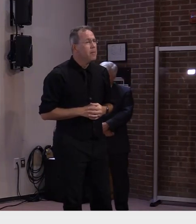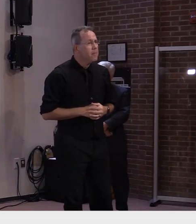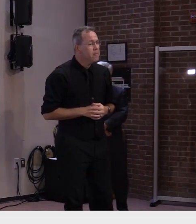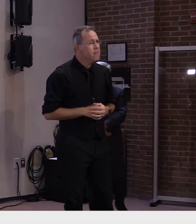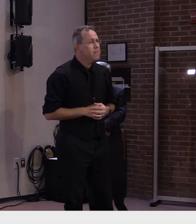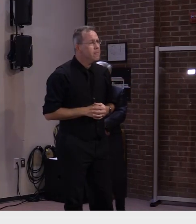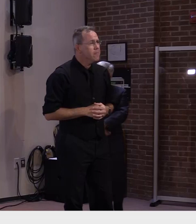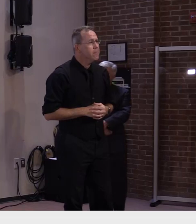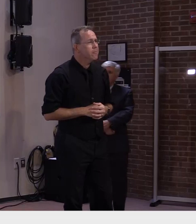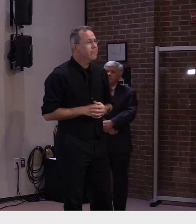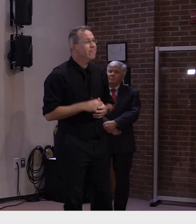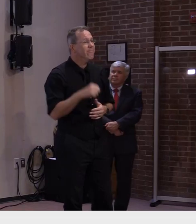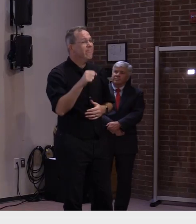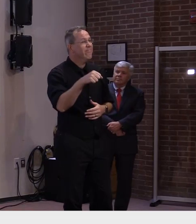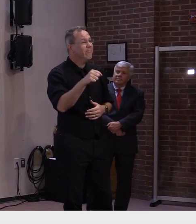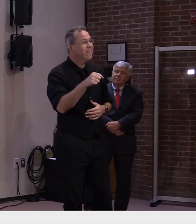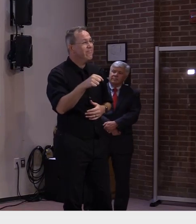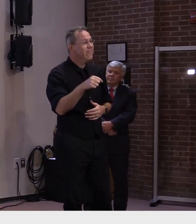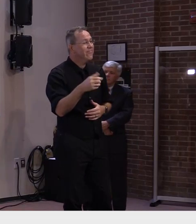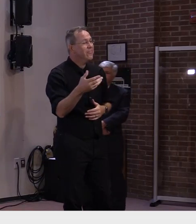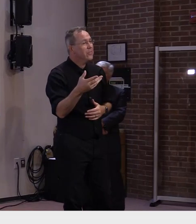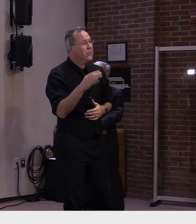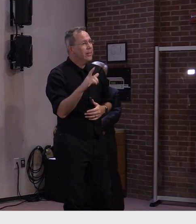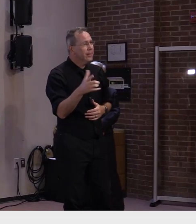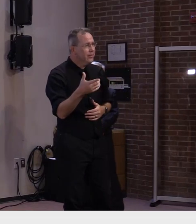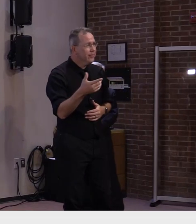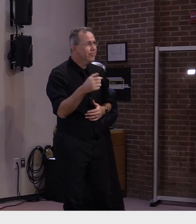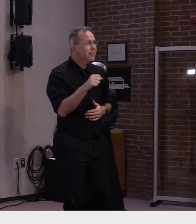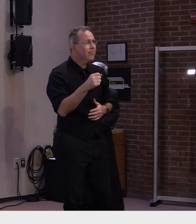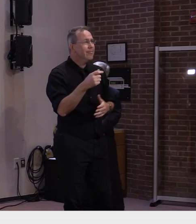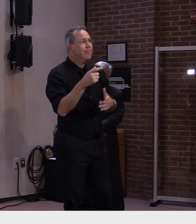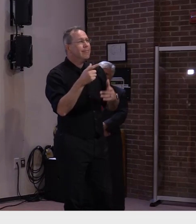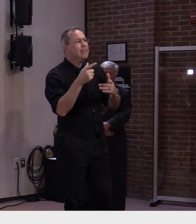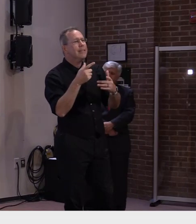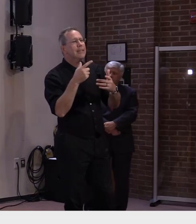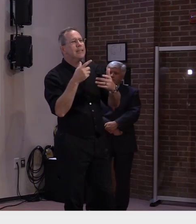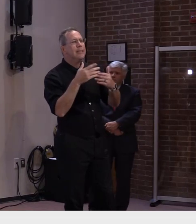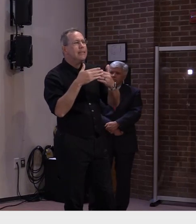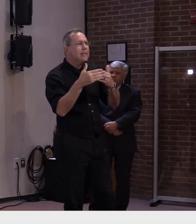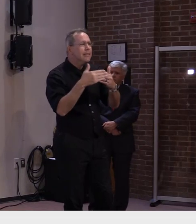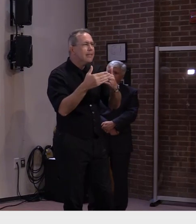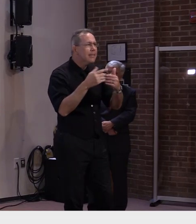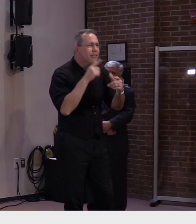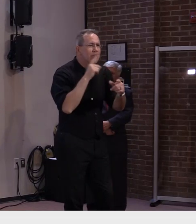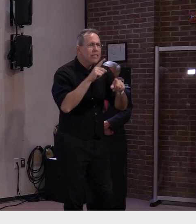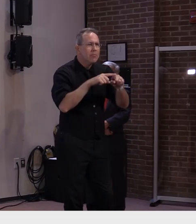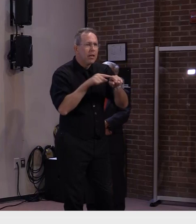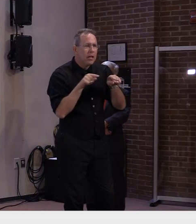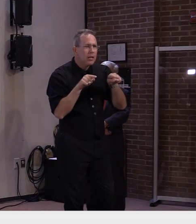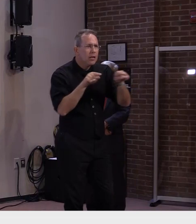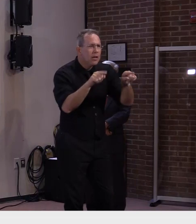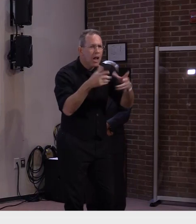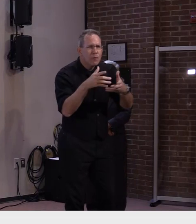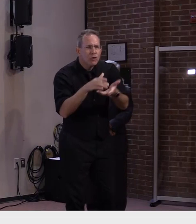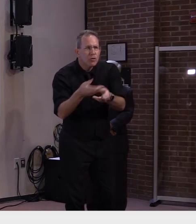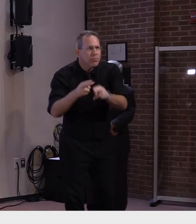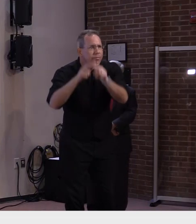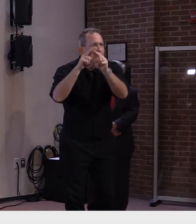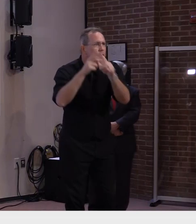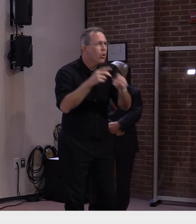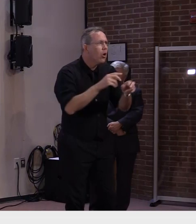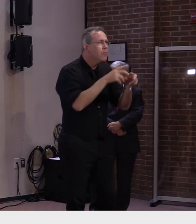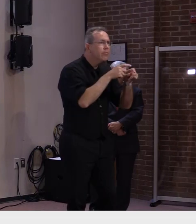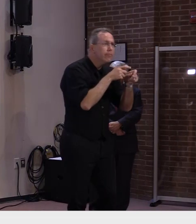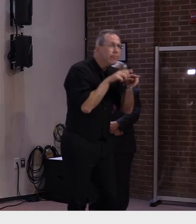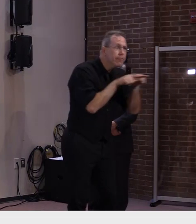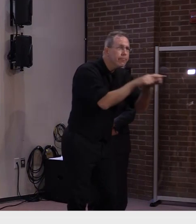quantity of cases are two different things. In terms of the timing, it does unfortunately seem like the timing will be at the end of August or the, you